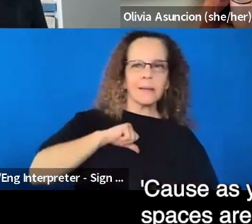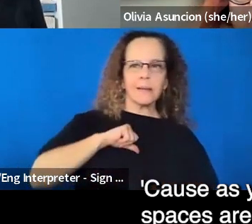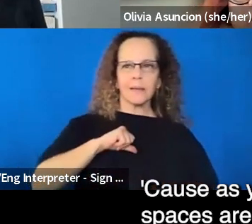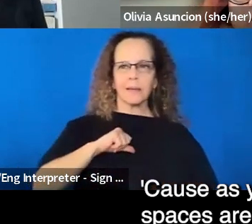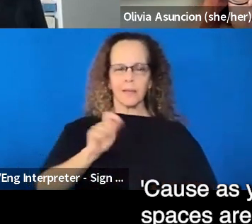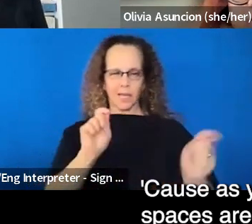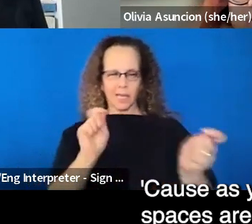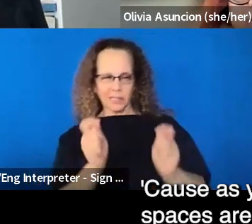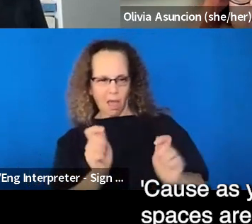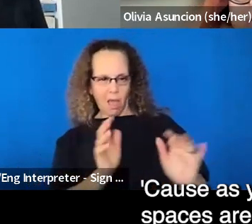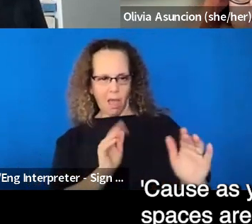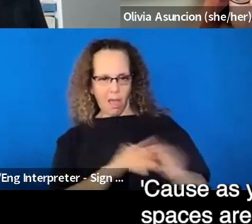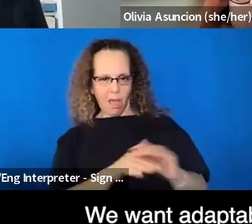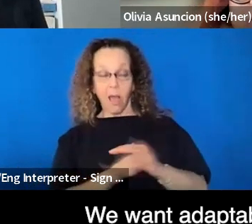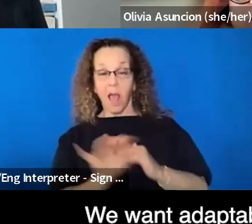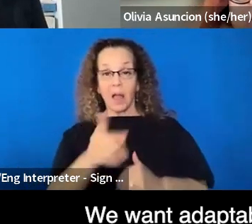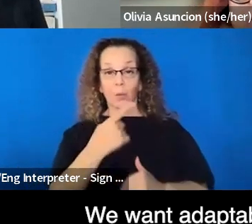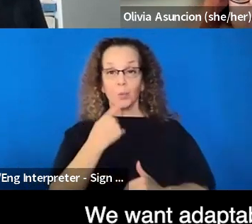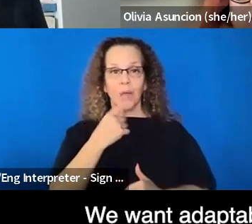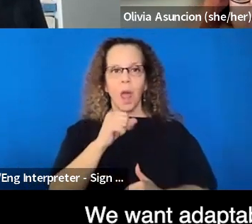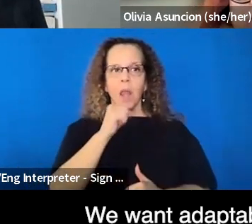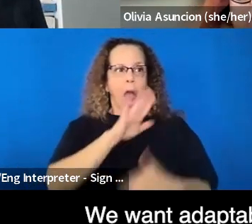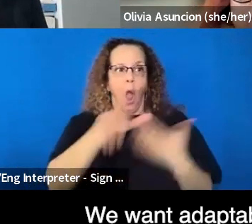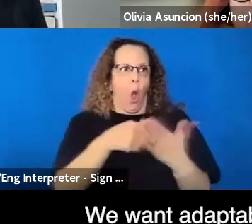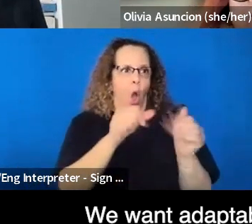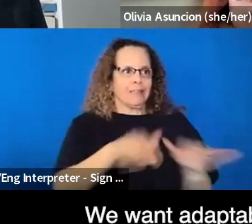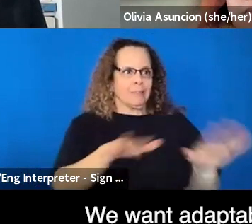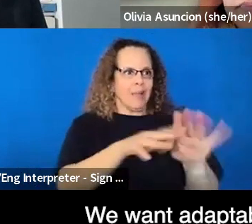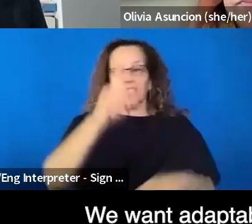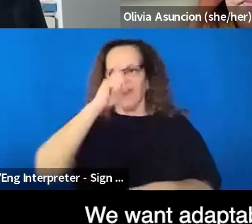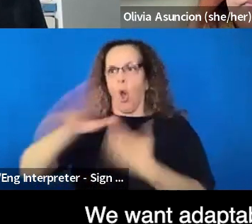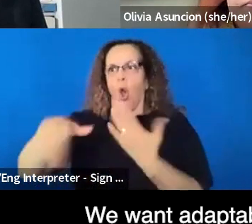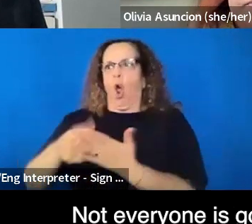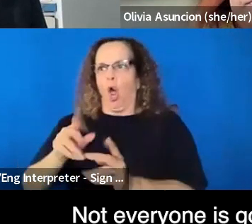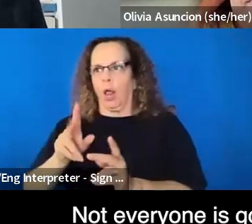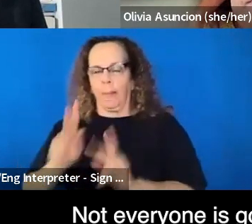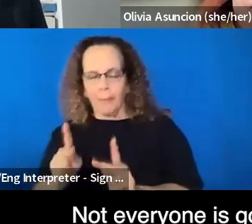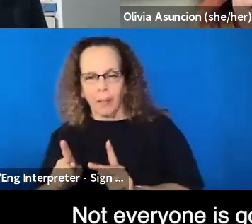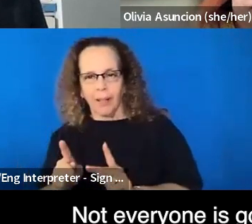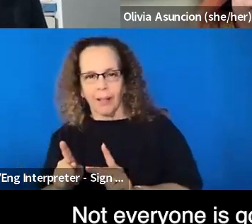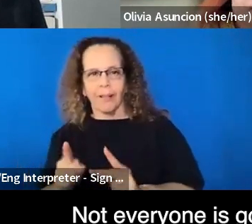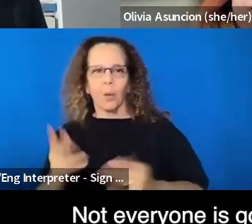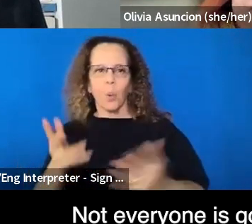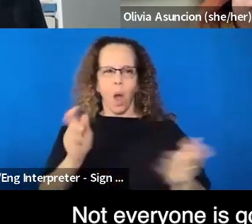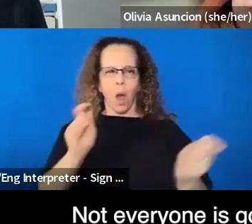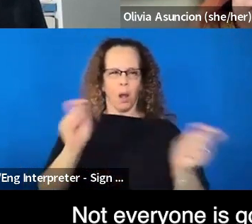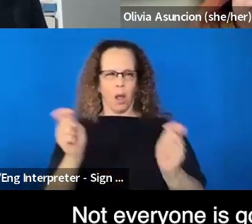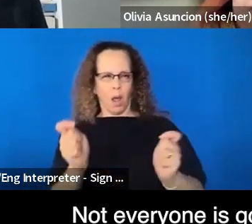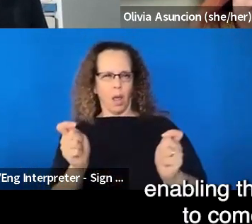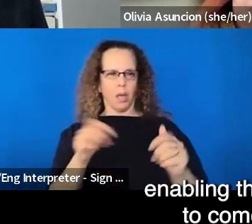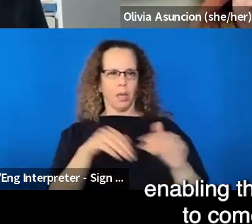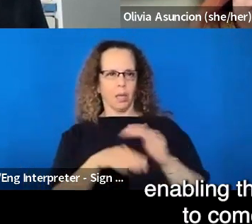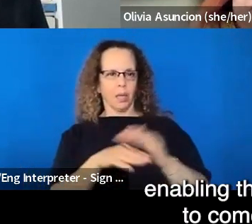say, not all spaces are for people. We want adaptability and optionality. Not everyone is going to want everything.